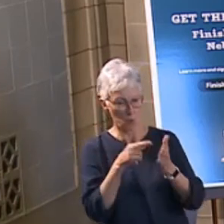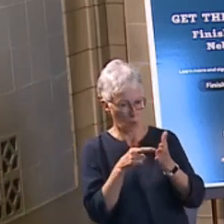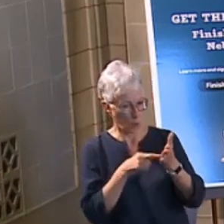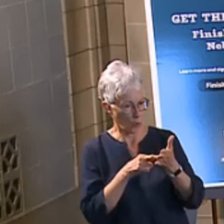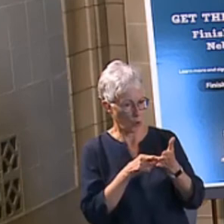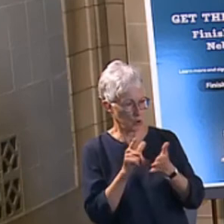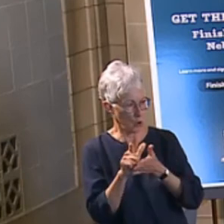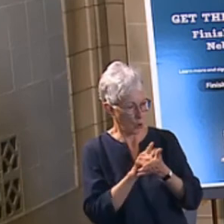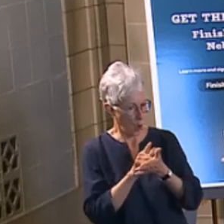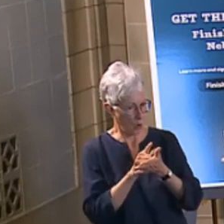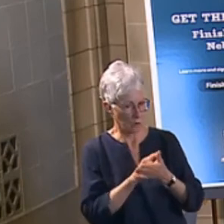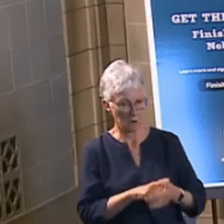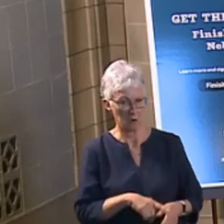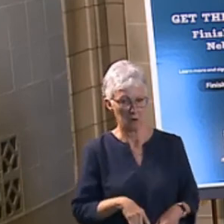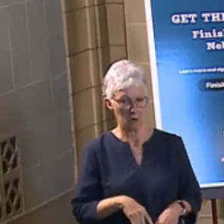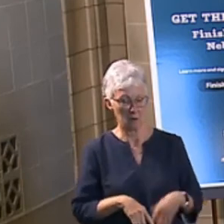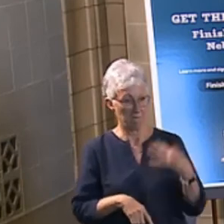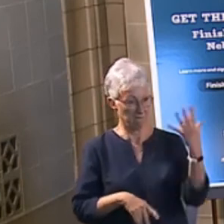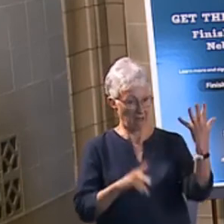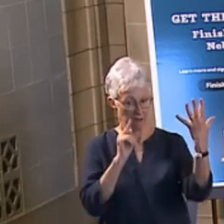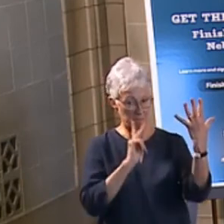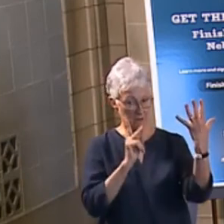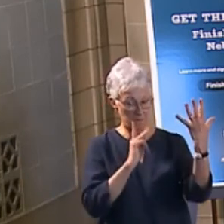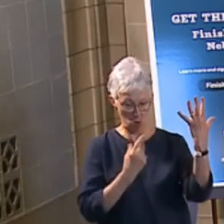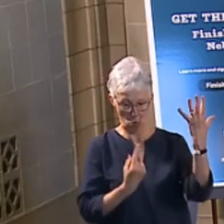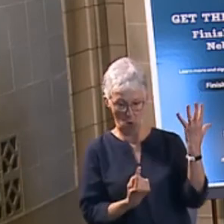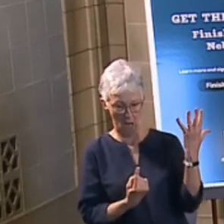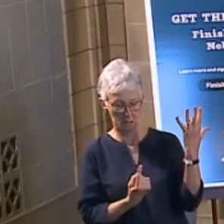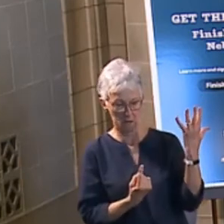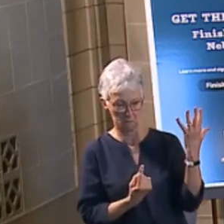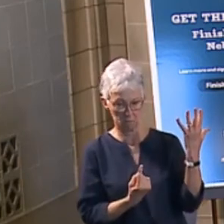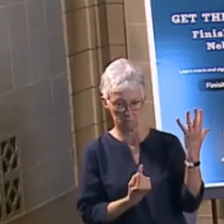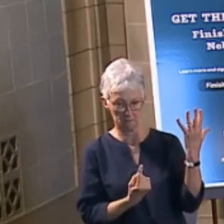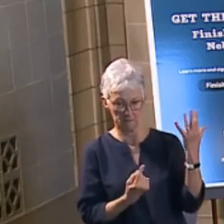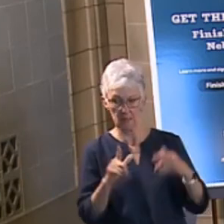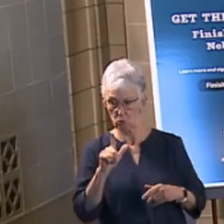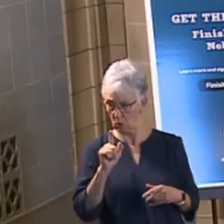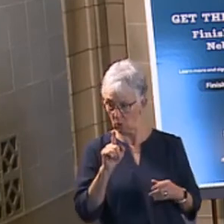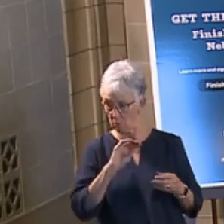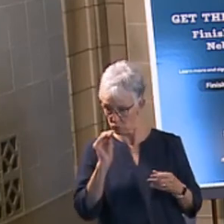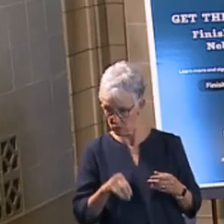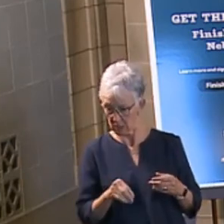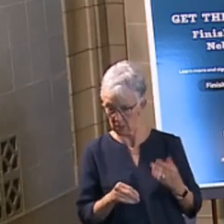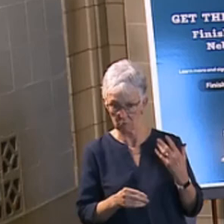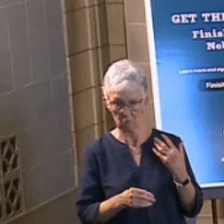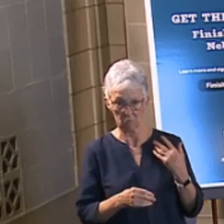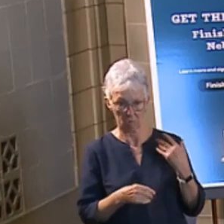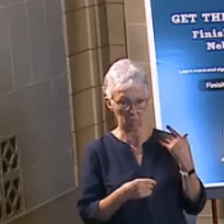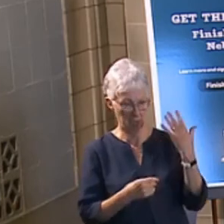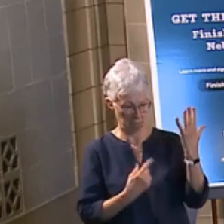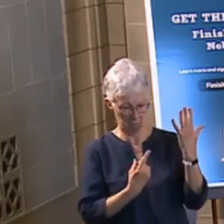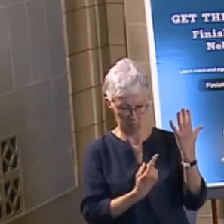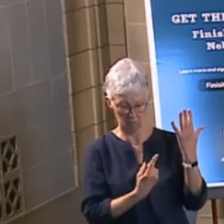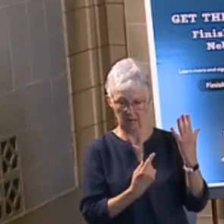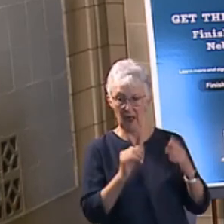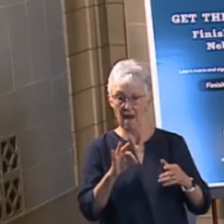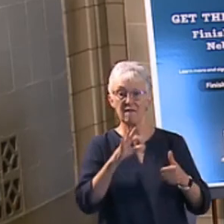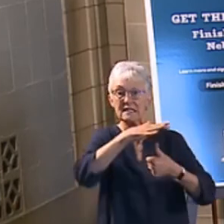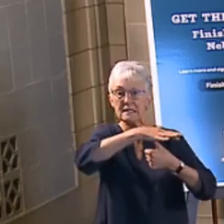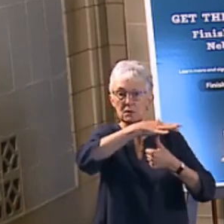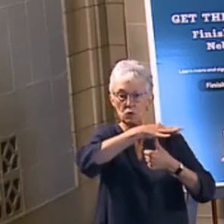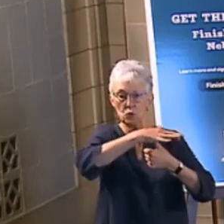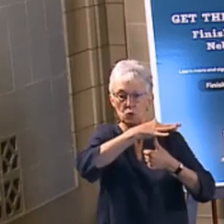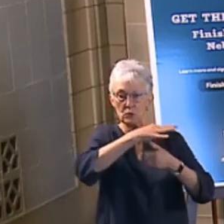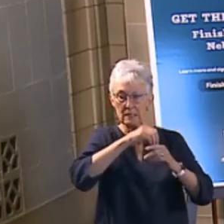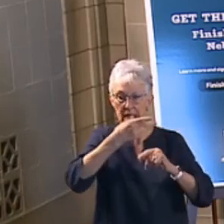Almost one in five high schools, well it is about one in five, it's almost 21% of seniors, 12th